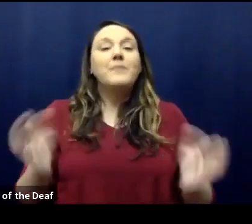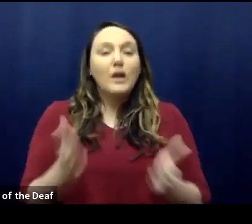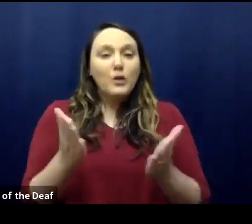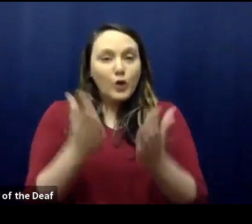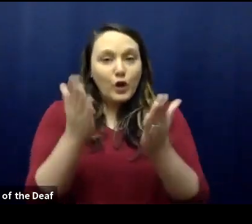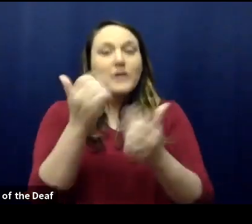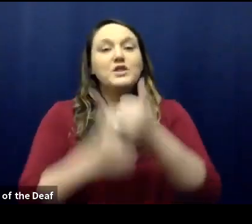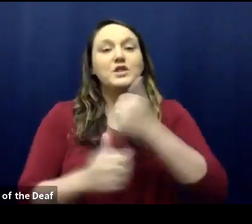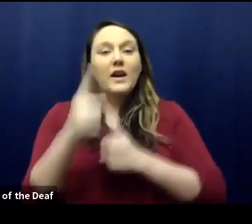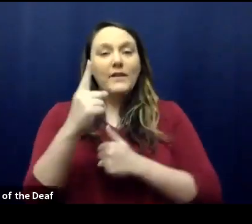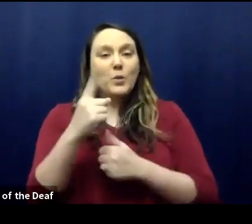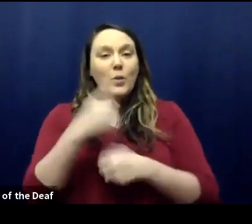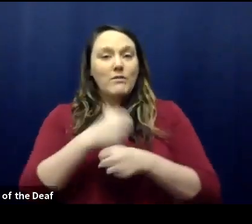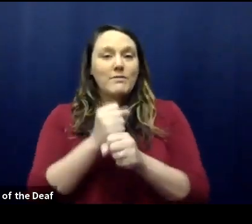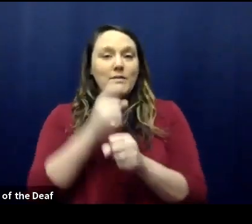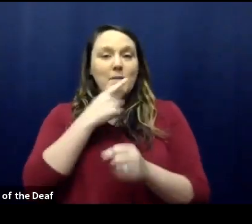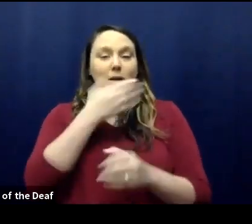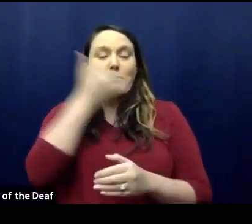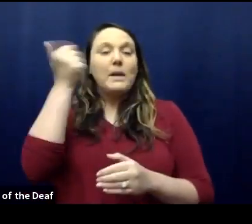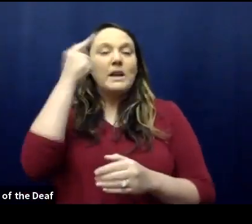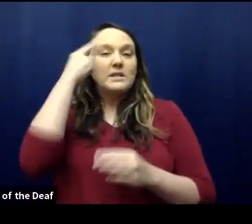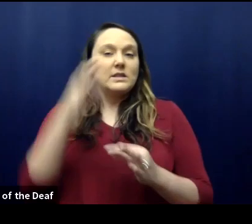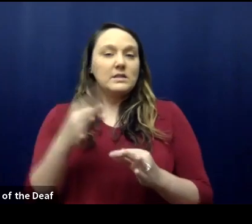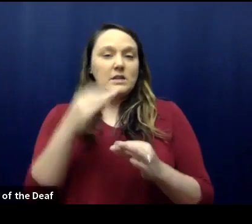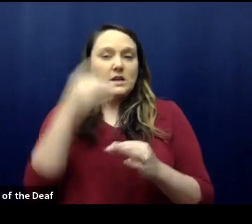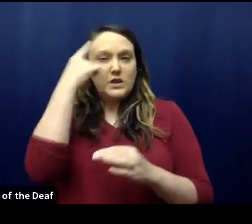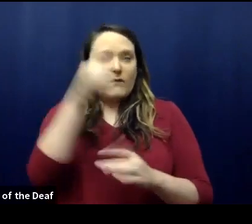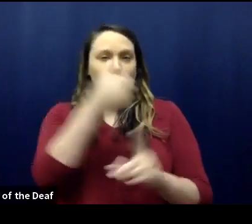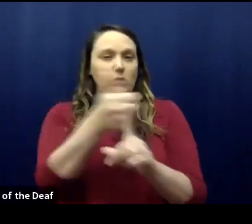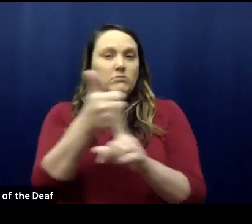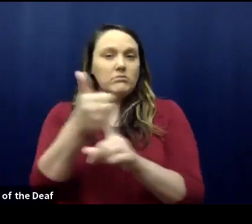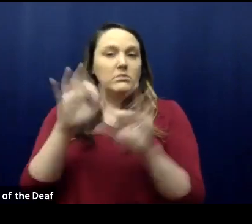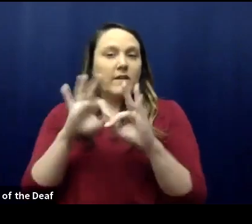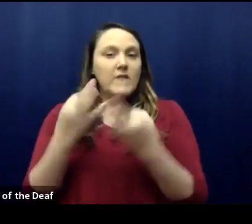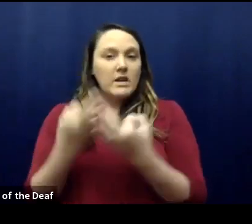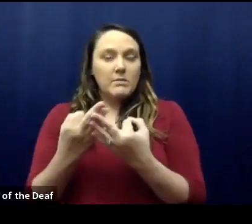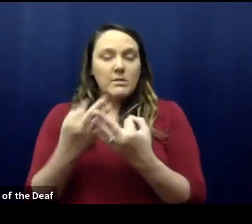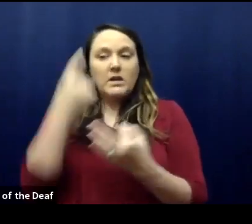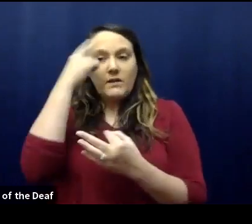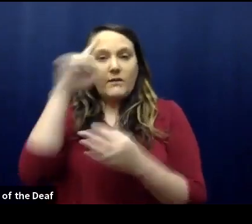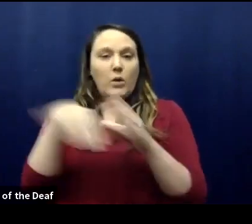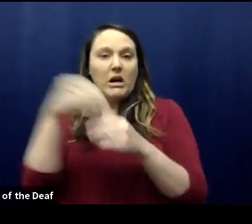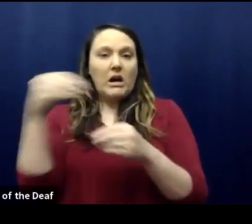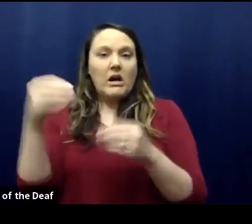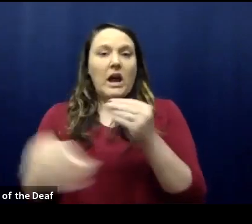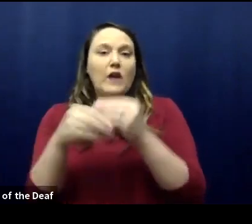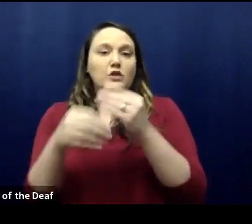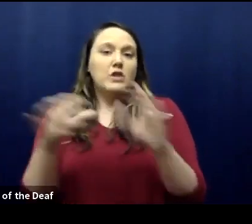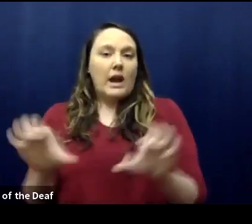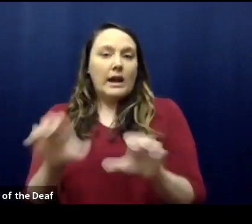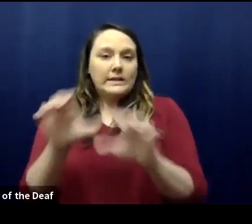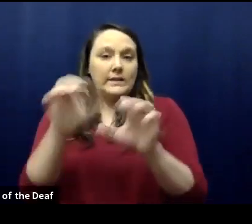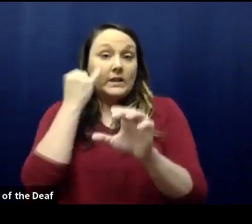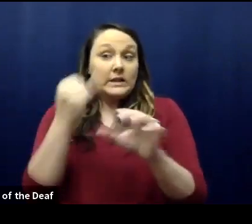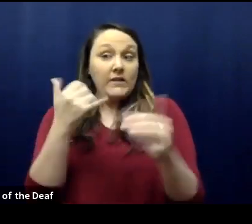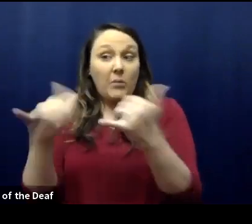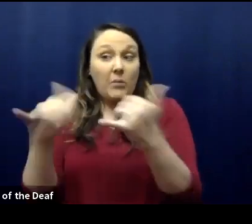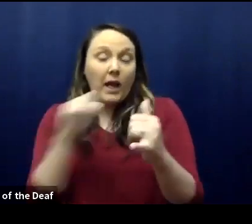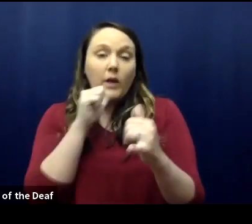the best decisions for their family as it relates to extracurricular activities whether they play or don't play.